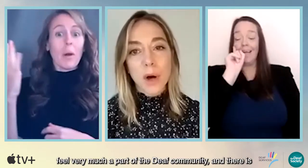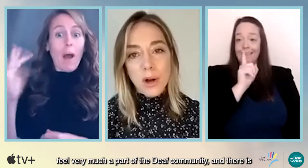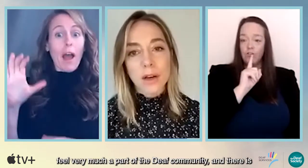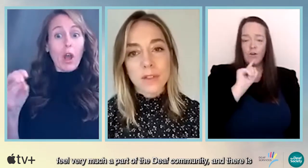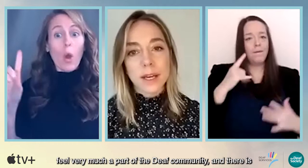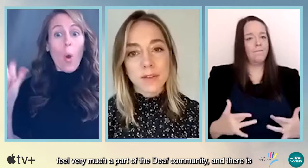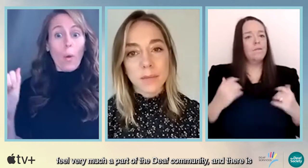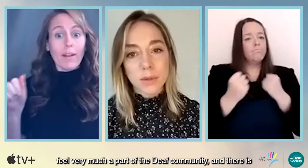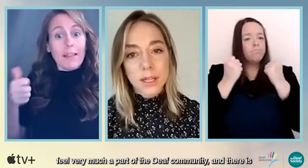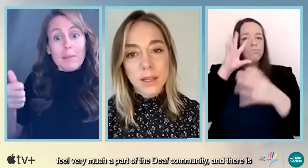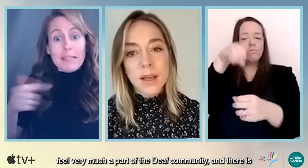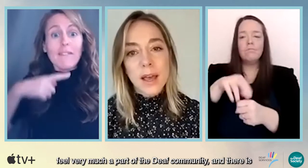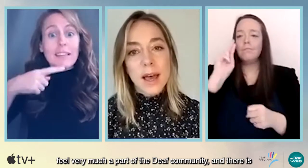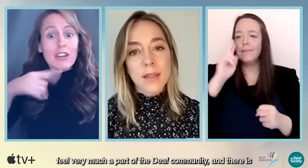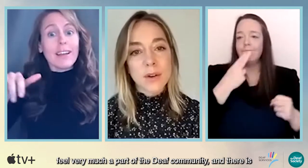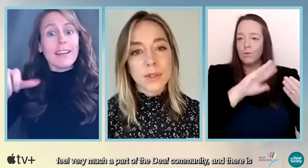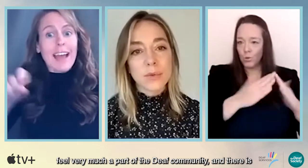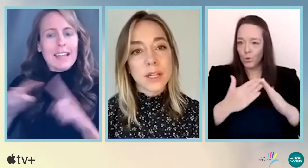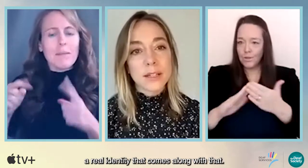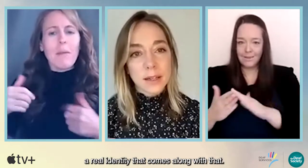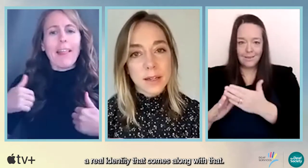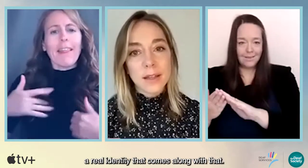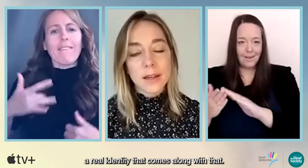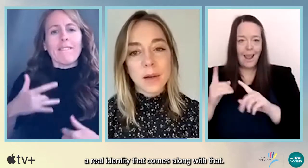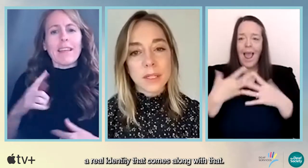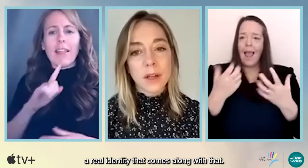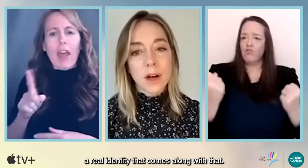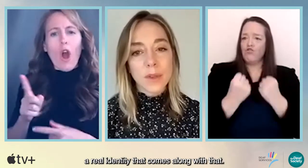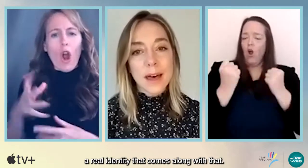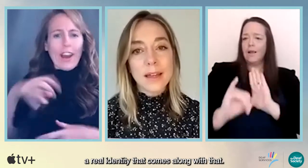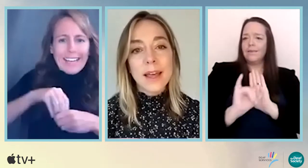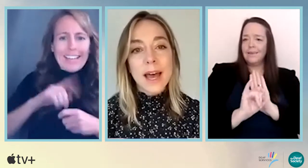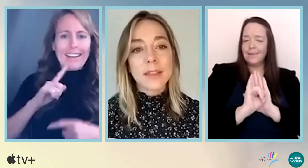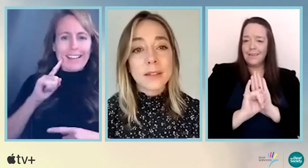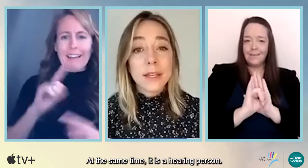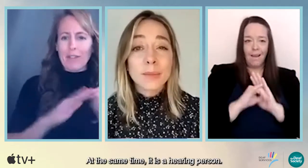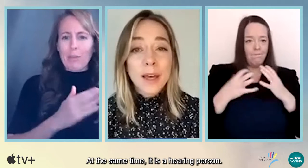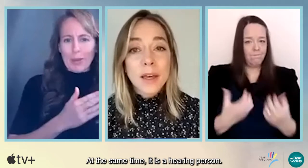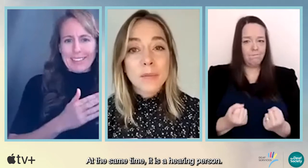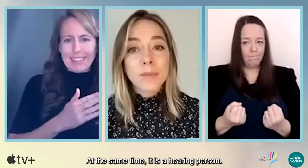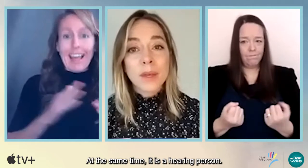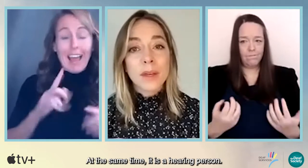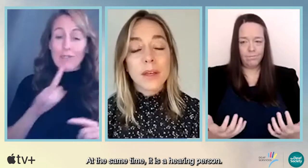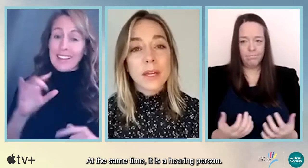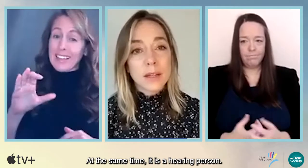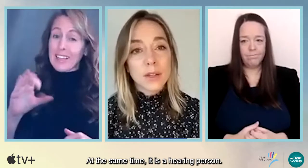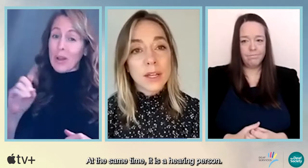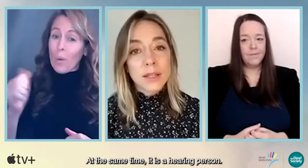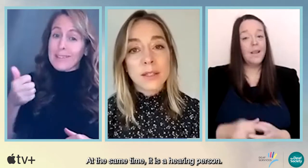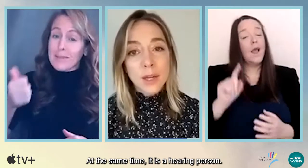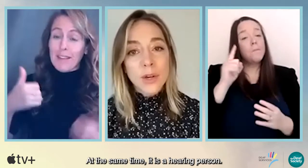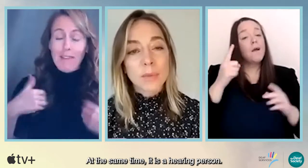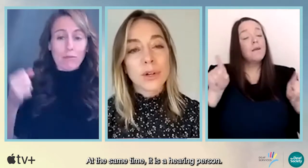much a part of the deaf community. And there is a real identity that comes along with that. At the same time, it